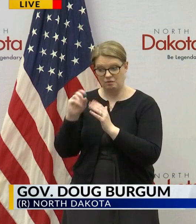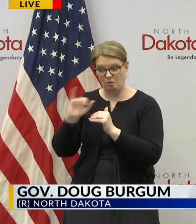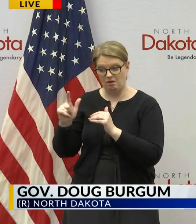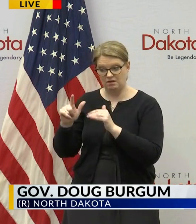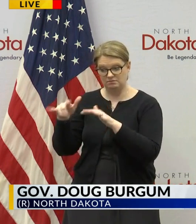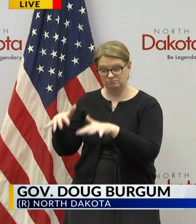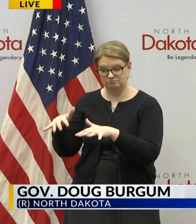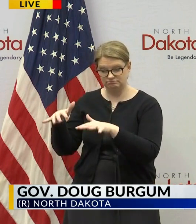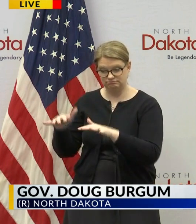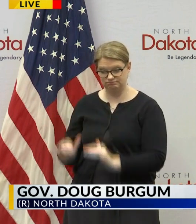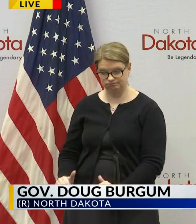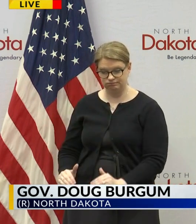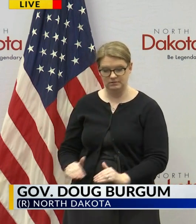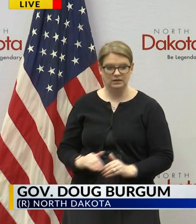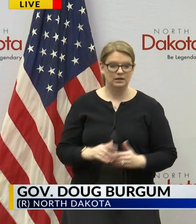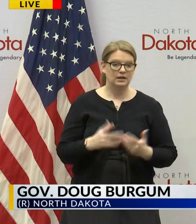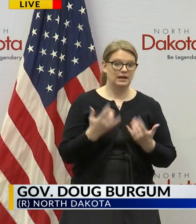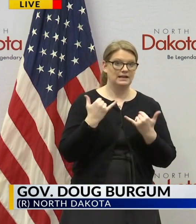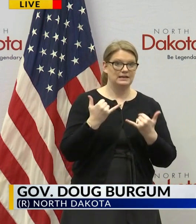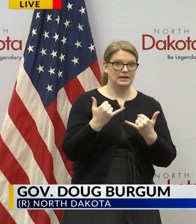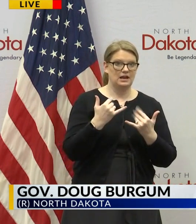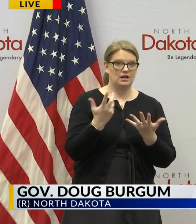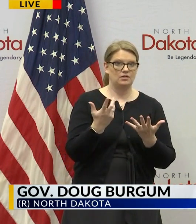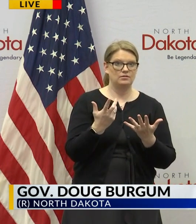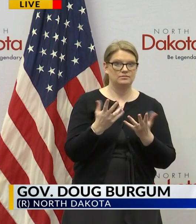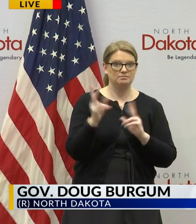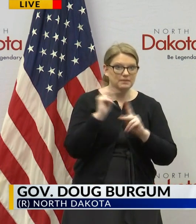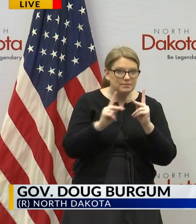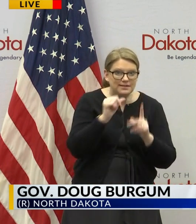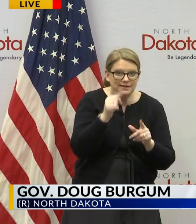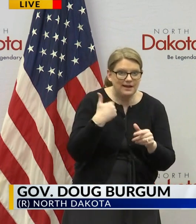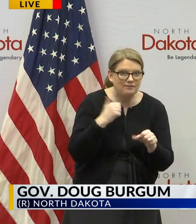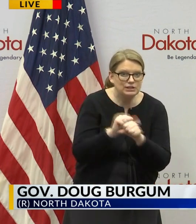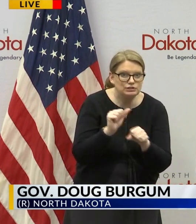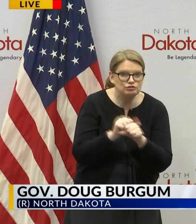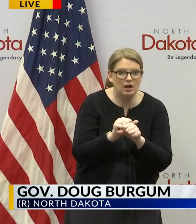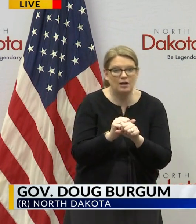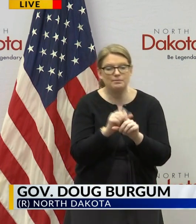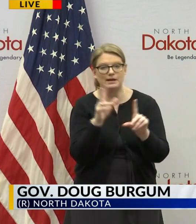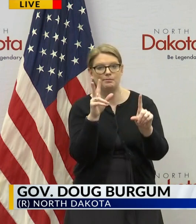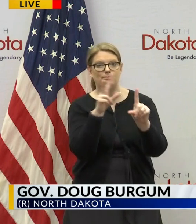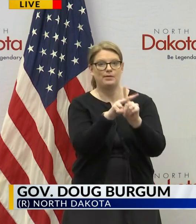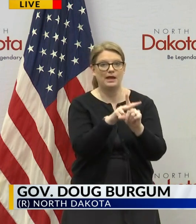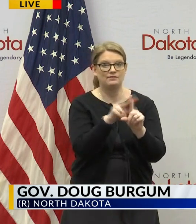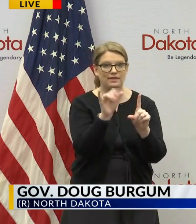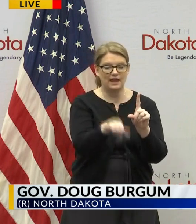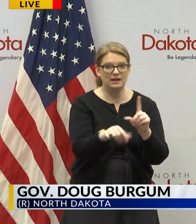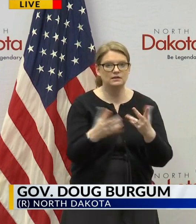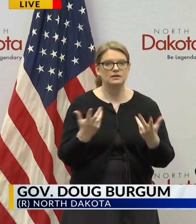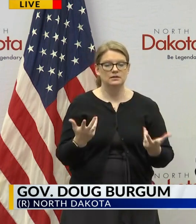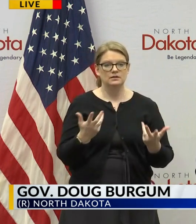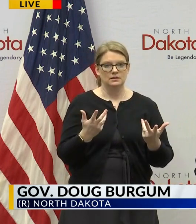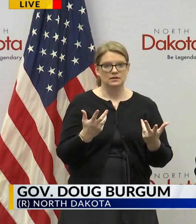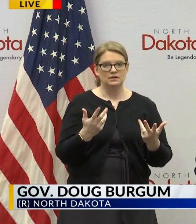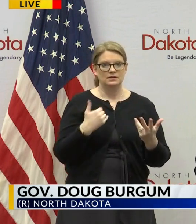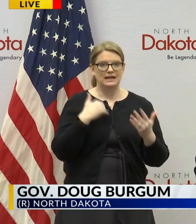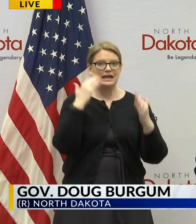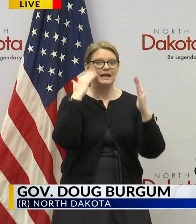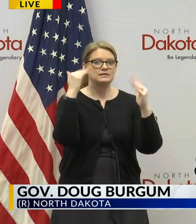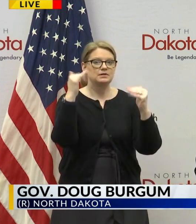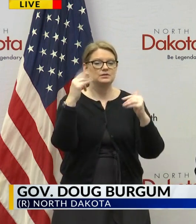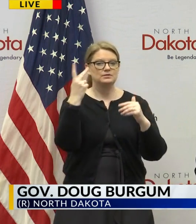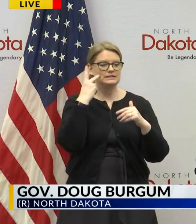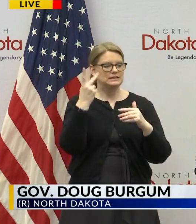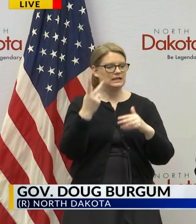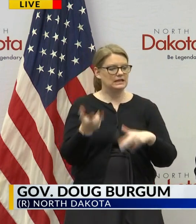the unemployment claims that may be starting to come in from our from executive orders what we're seeing as we expected an increase in